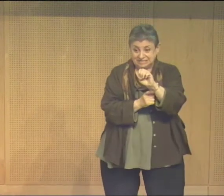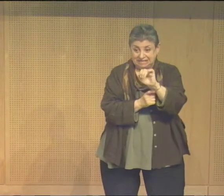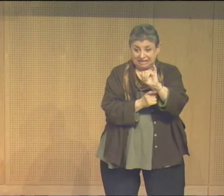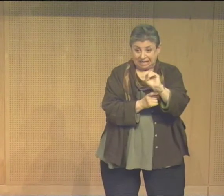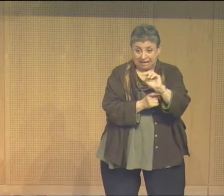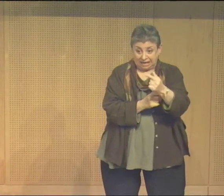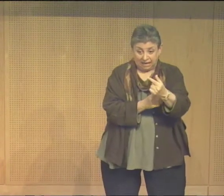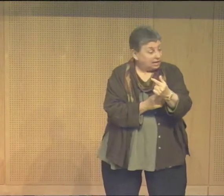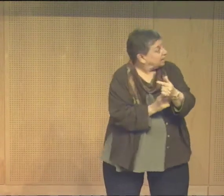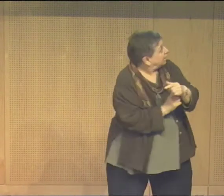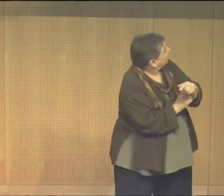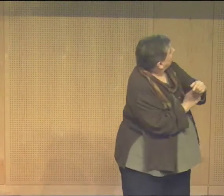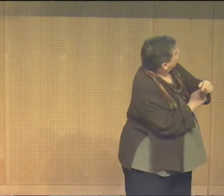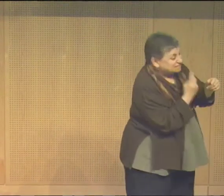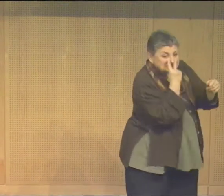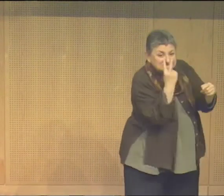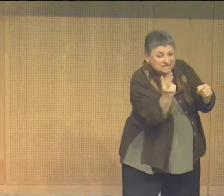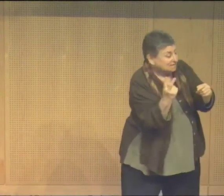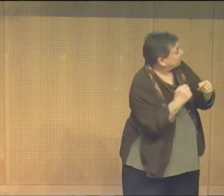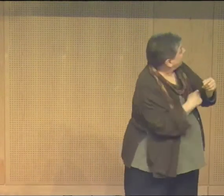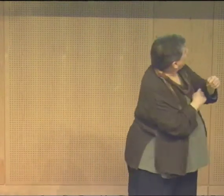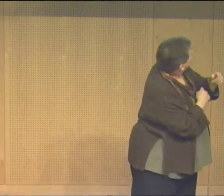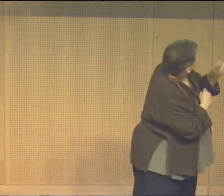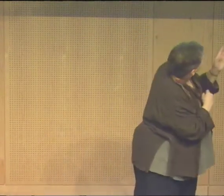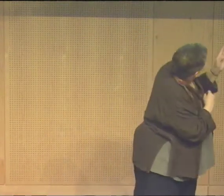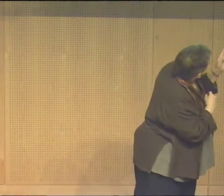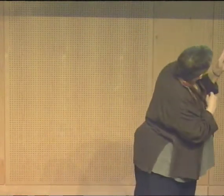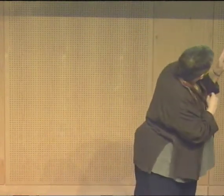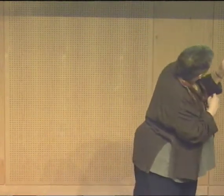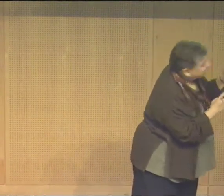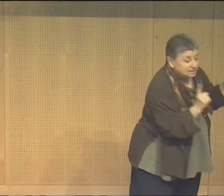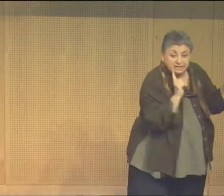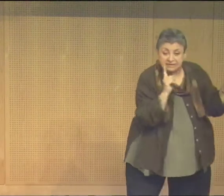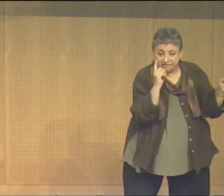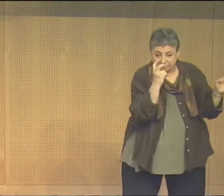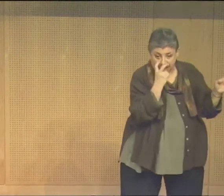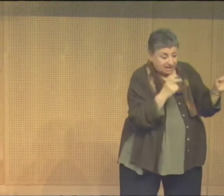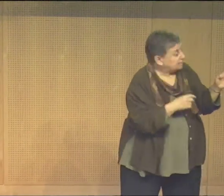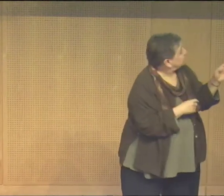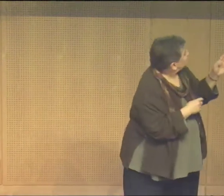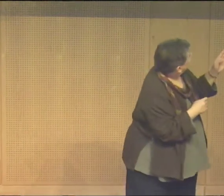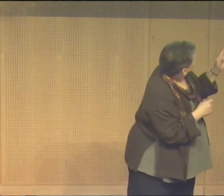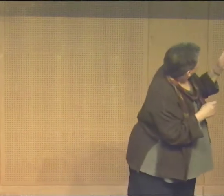acceptable terms to us. CODA. Seeing. Deaf blind.